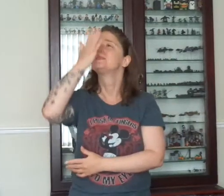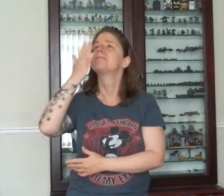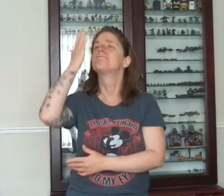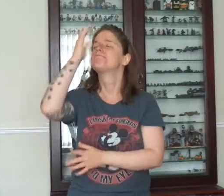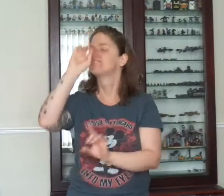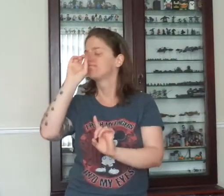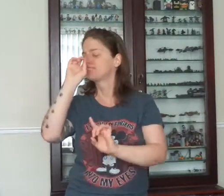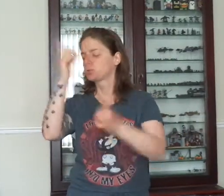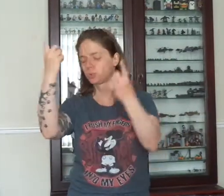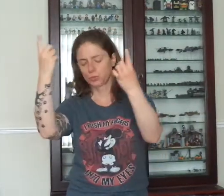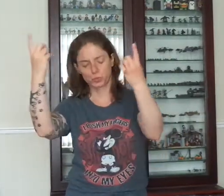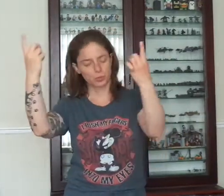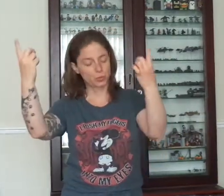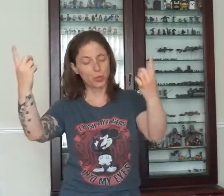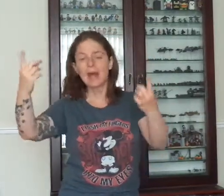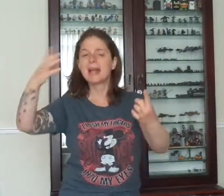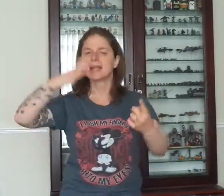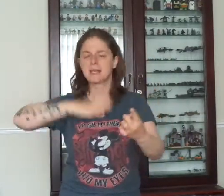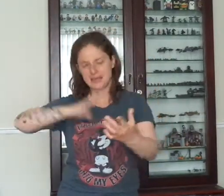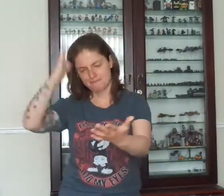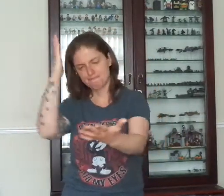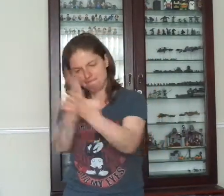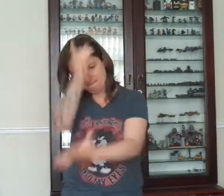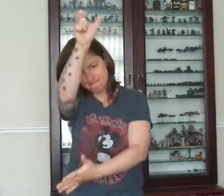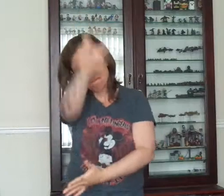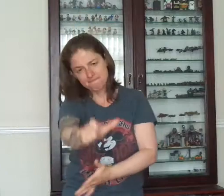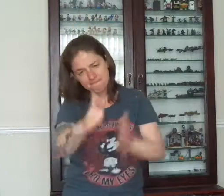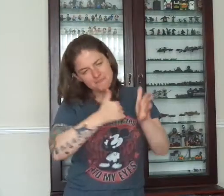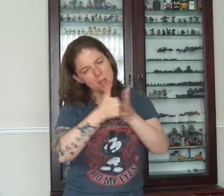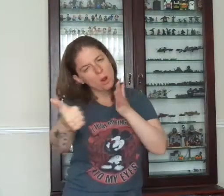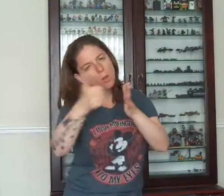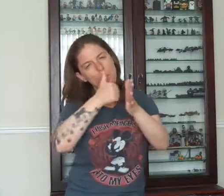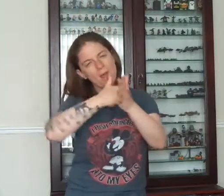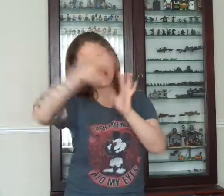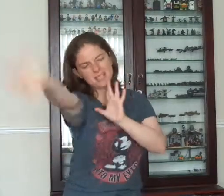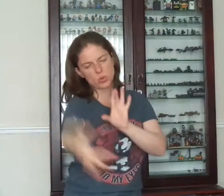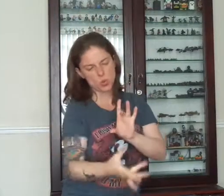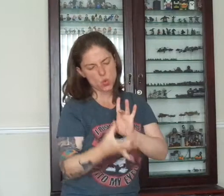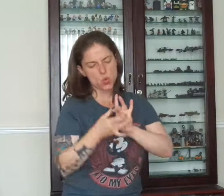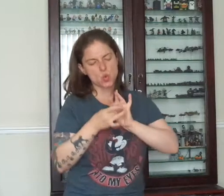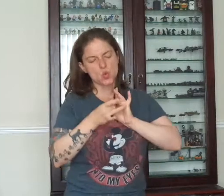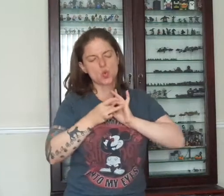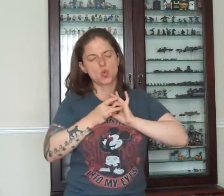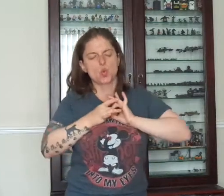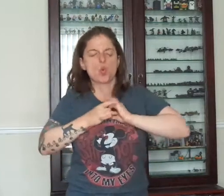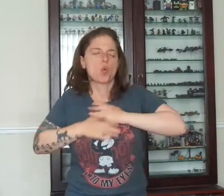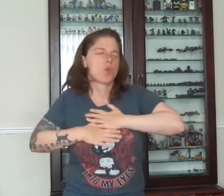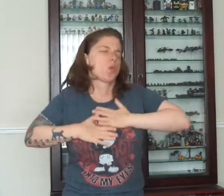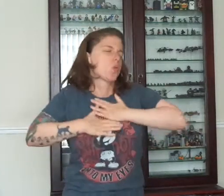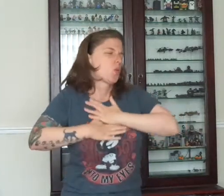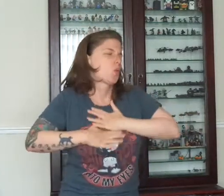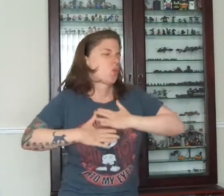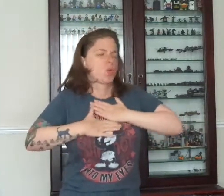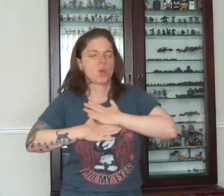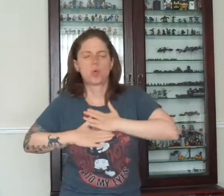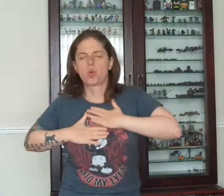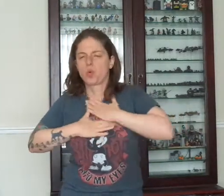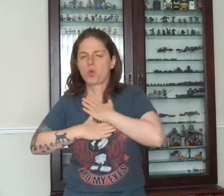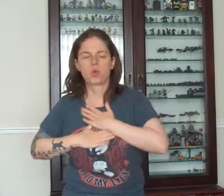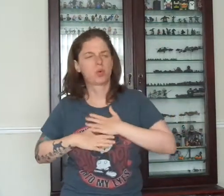I need somebody and always. This sick strange darkness comes creeping on, so haunting every